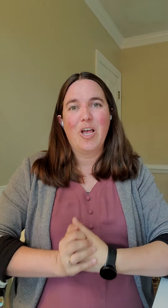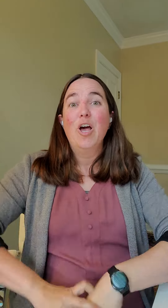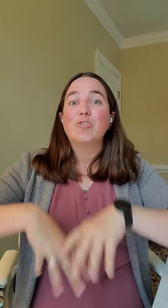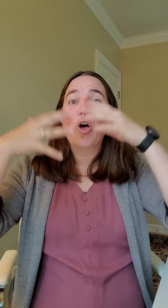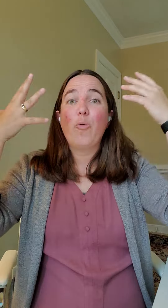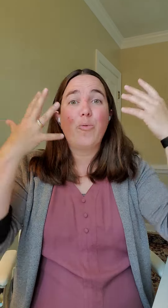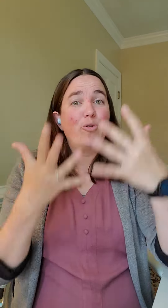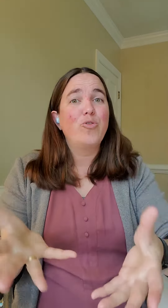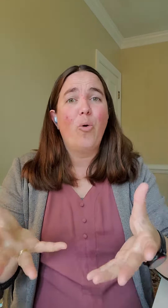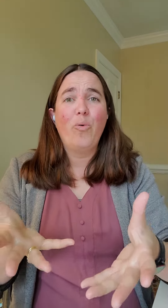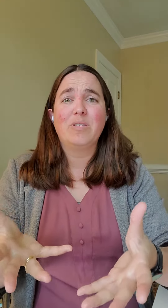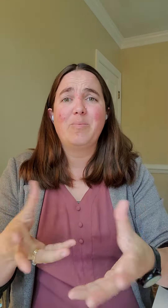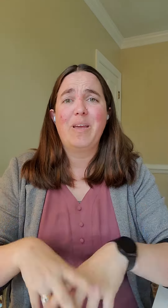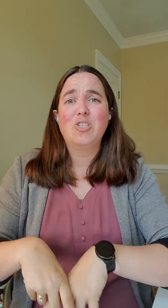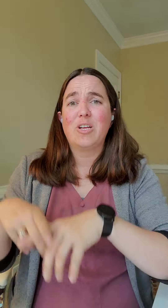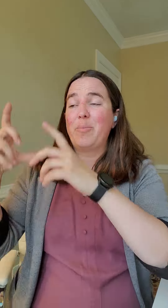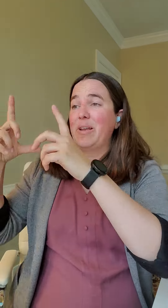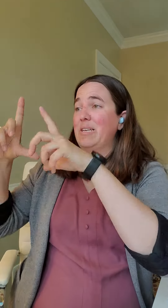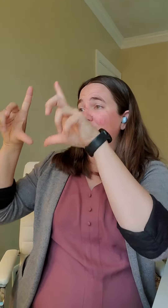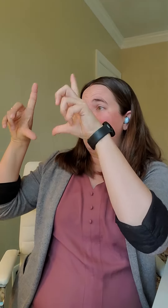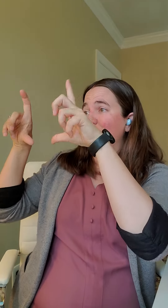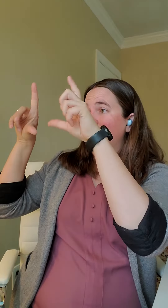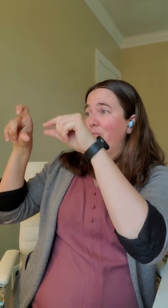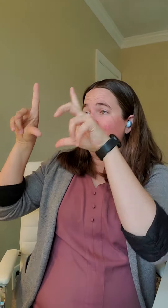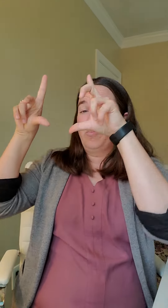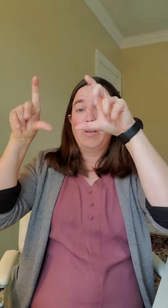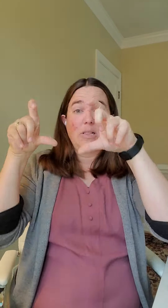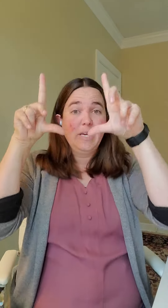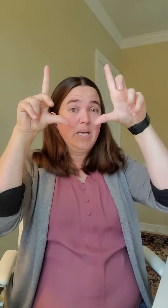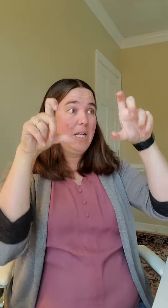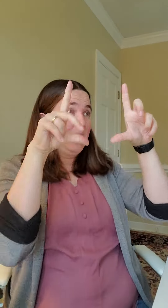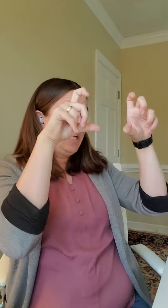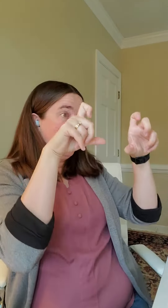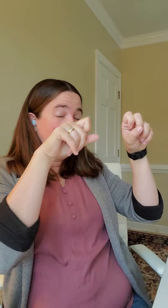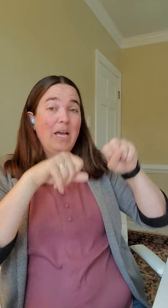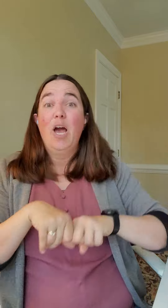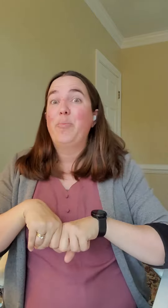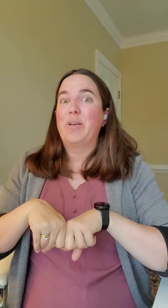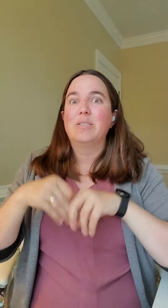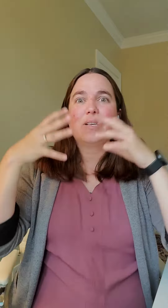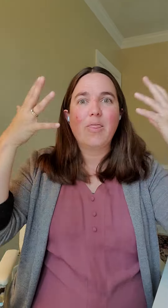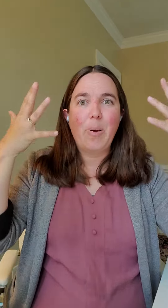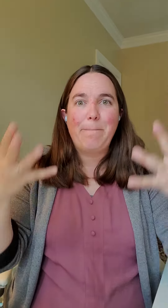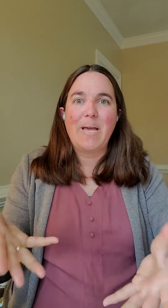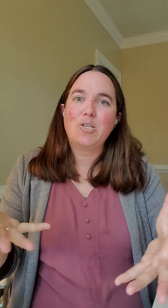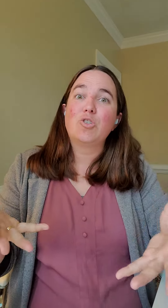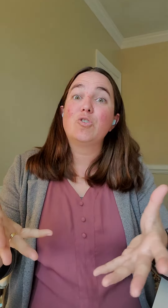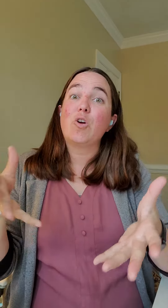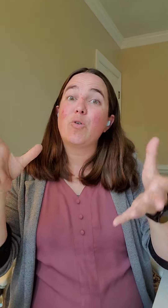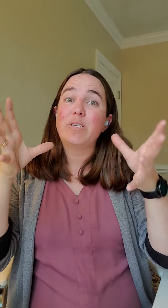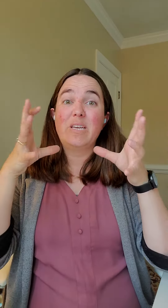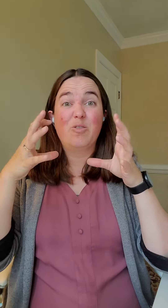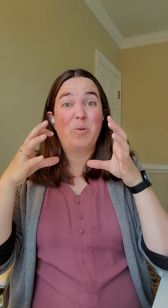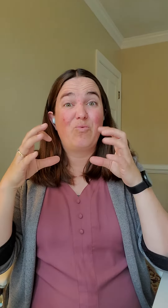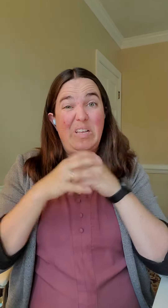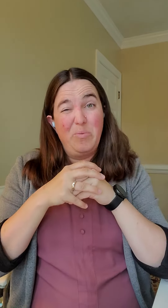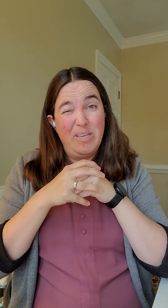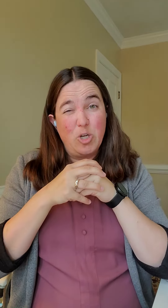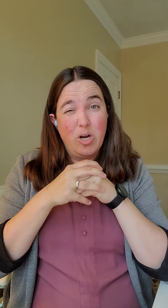So you don't want some agent coming in and taking their cell phone and being click, click, click, because the pictures are going to either be really really dark